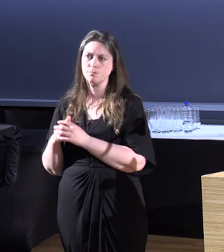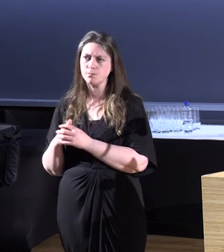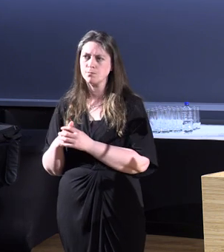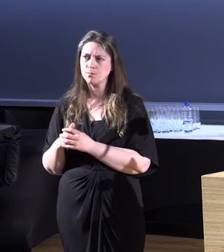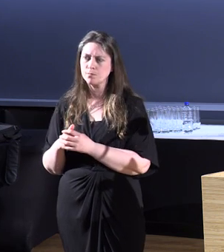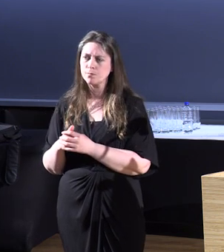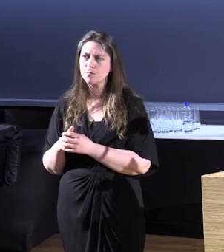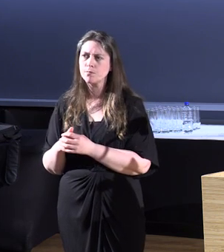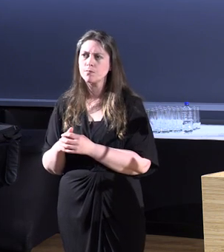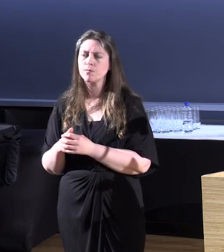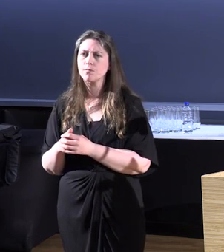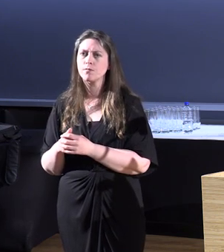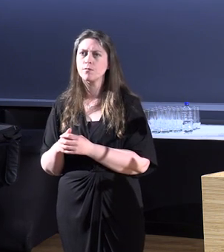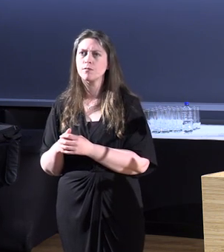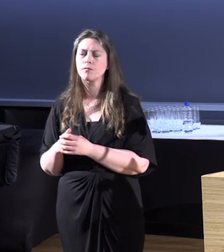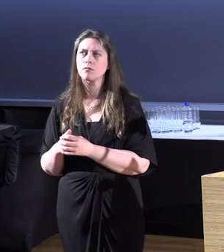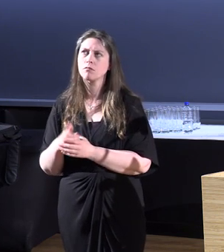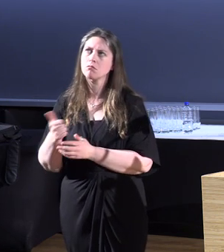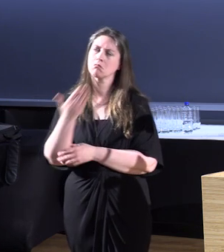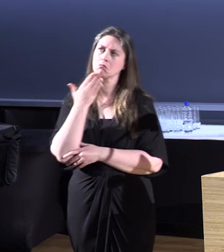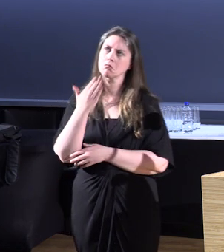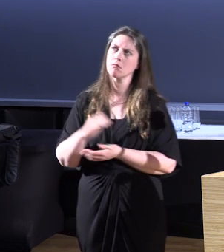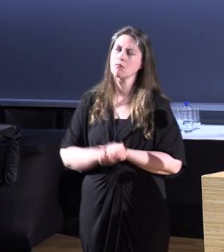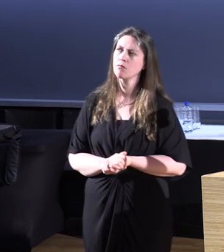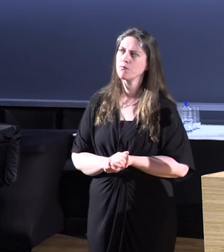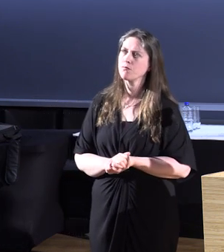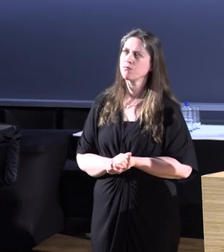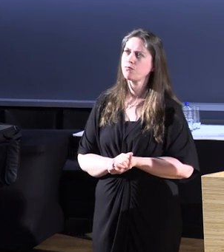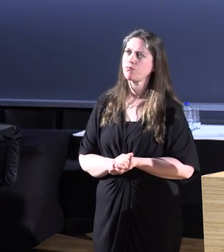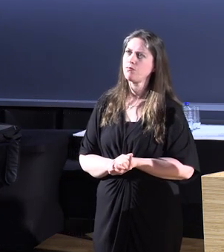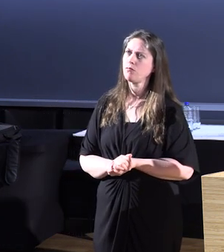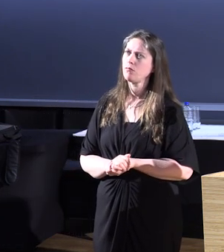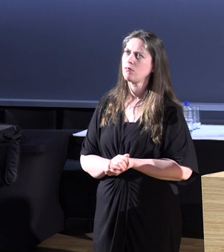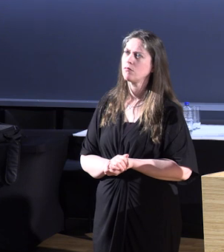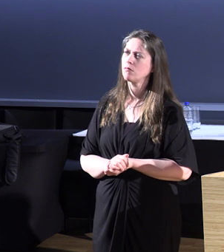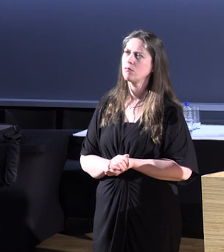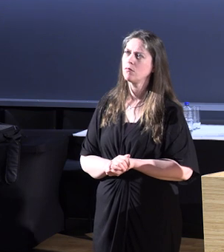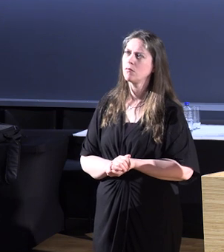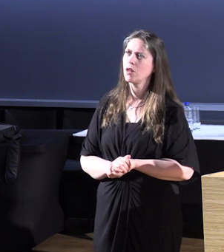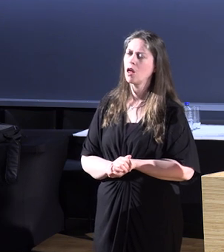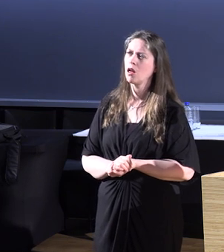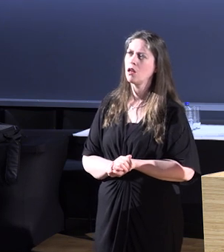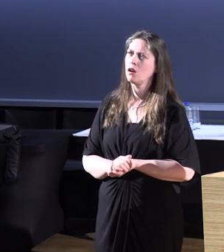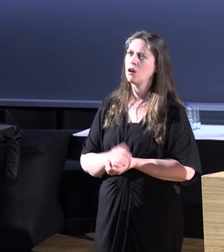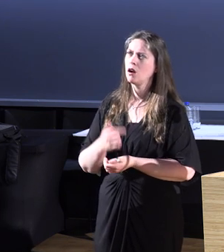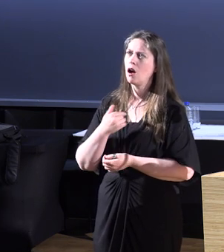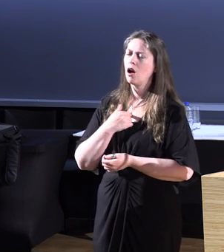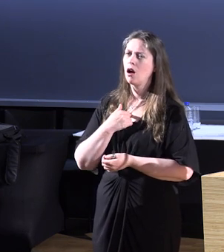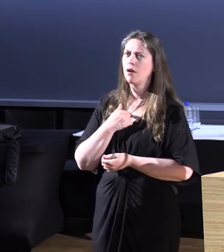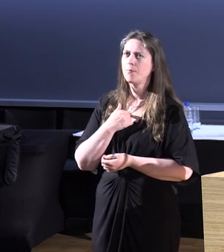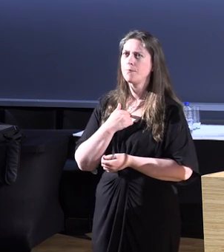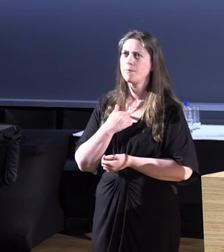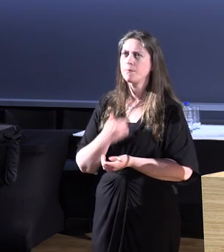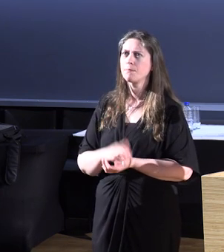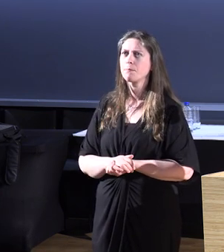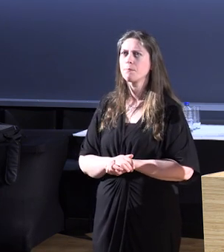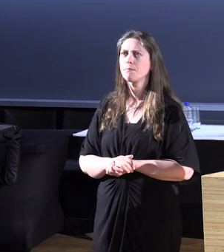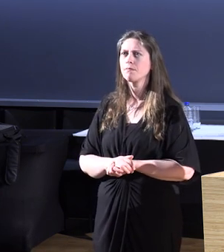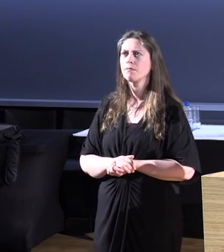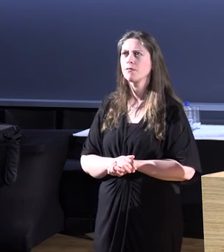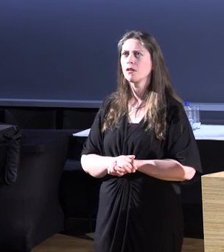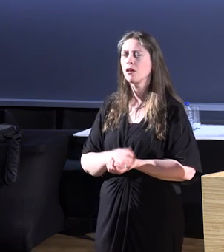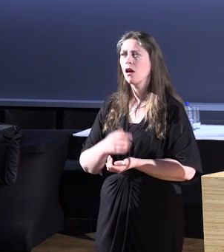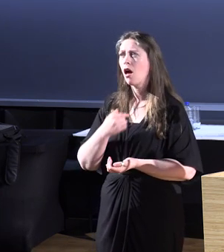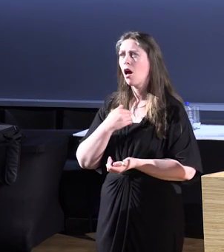routes? Okay, thank you. I do not believe that there should be there should be degrees